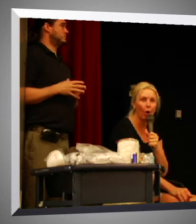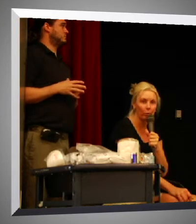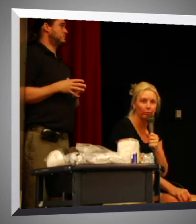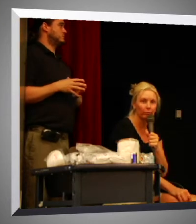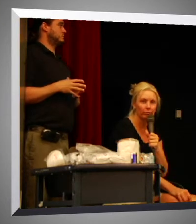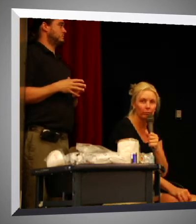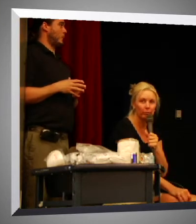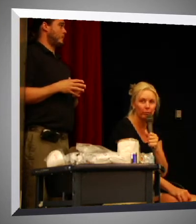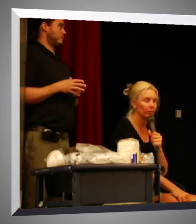home.